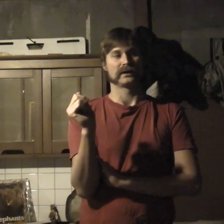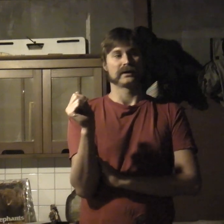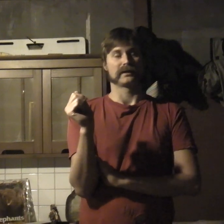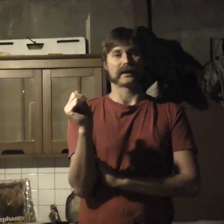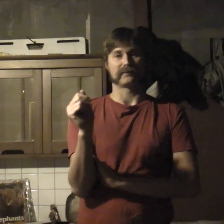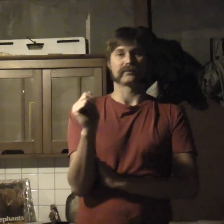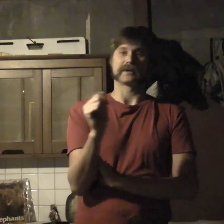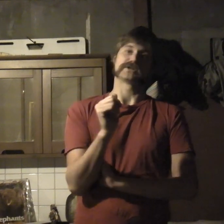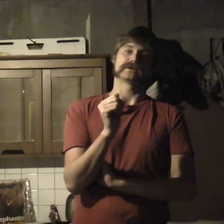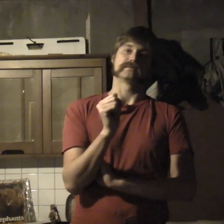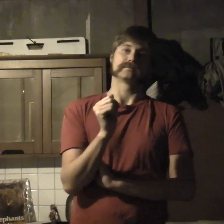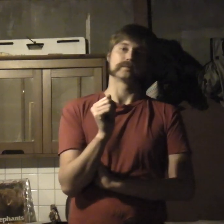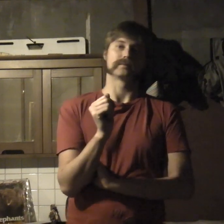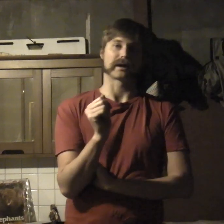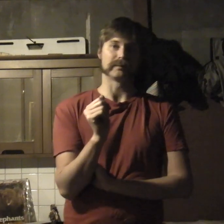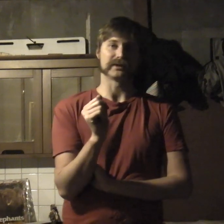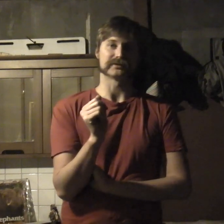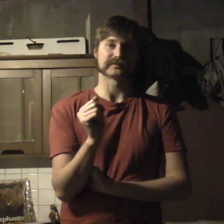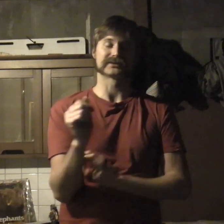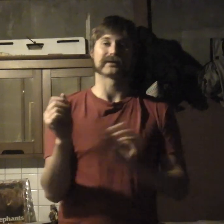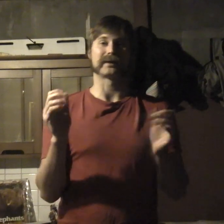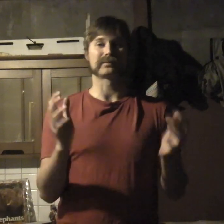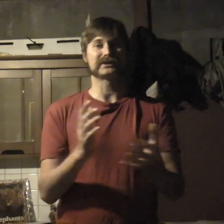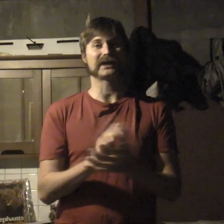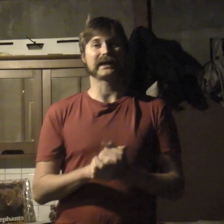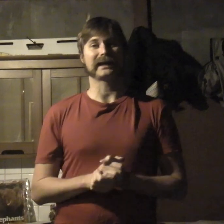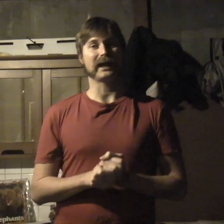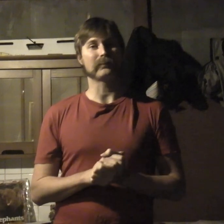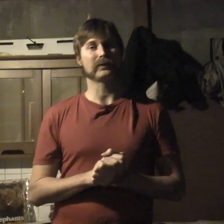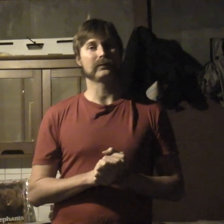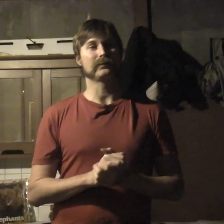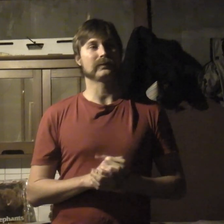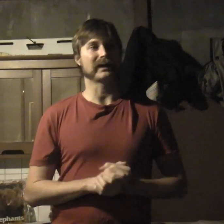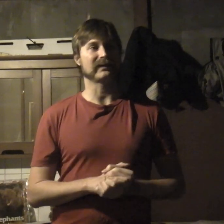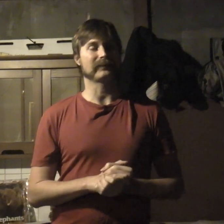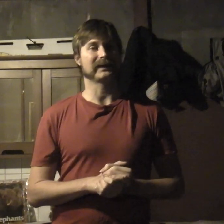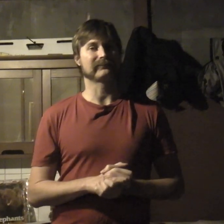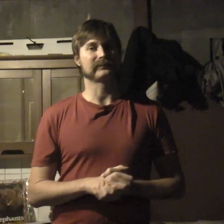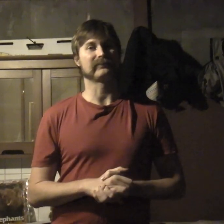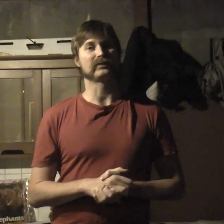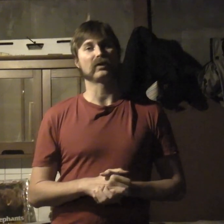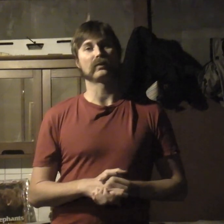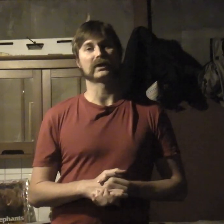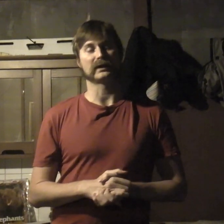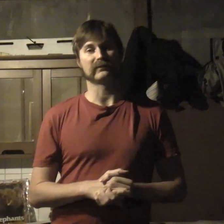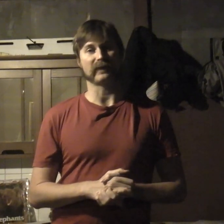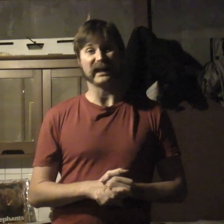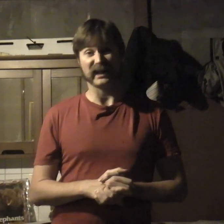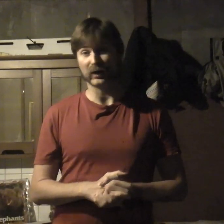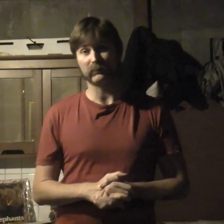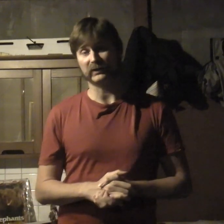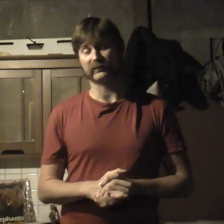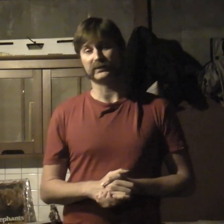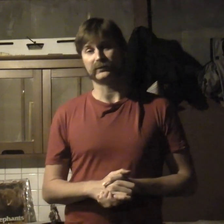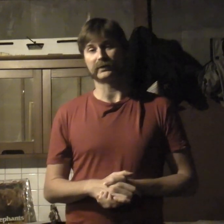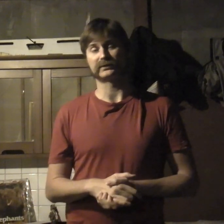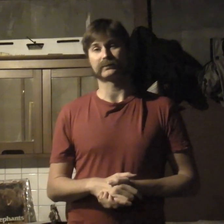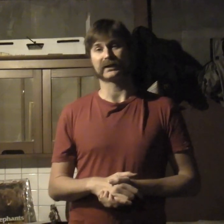that information will probably be useful. So, I appreciate any help you might give me. If you don't want to give any help, that's fine too. It's probably